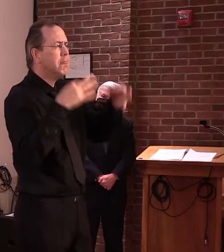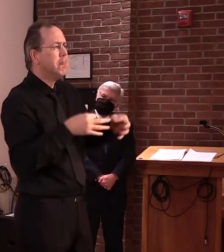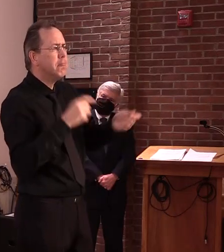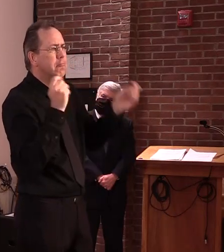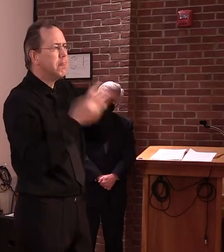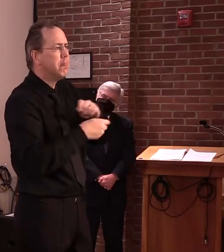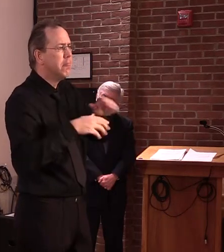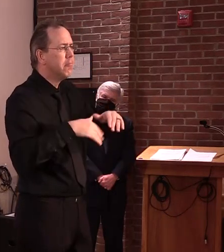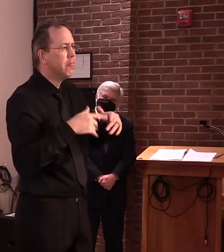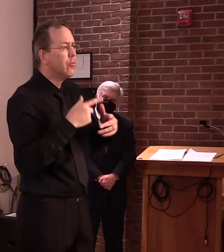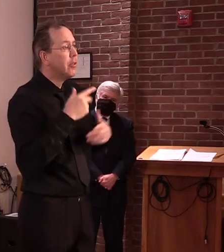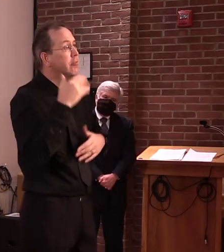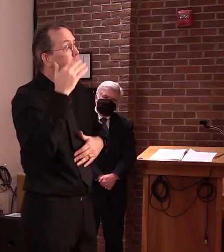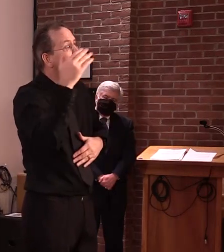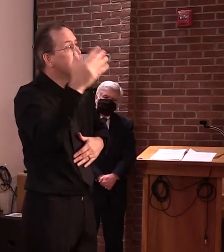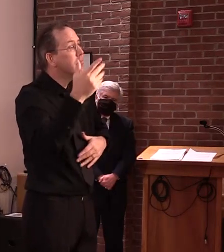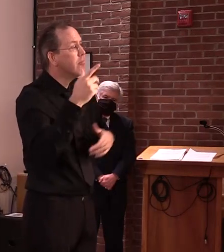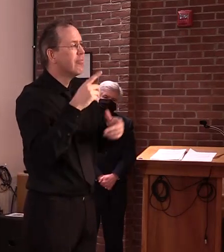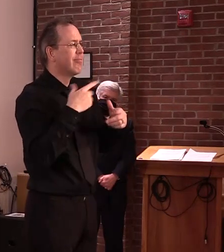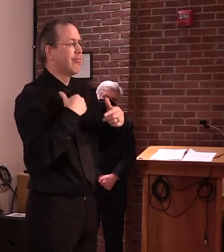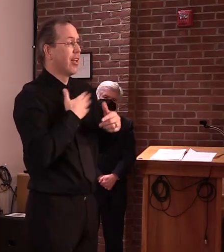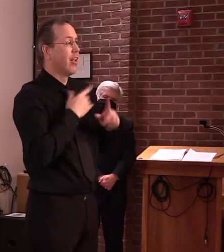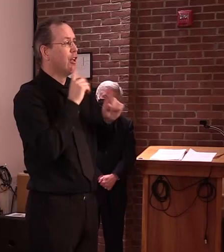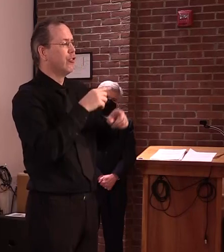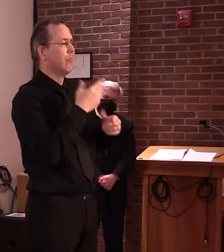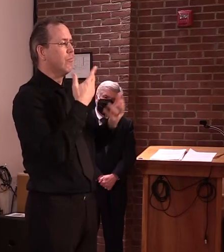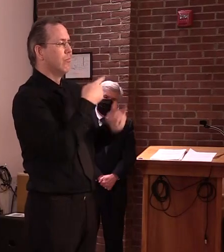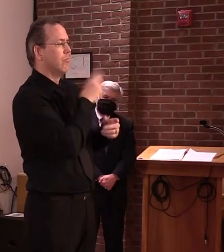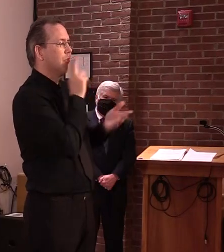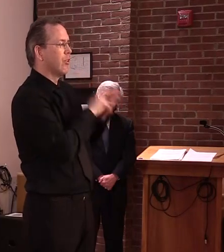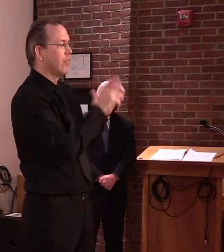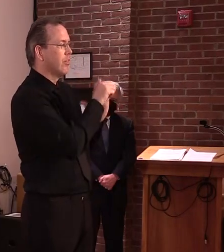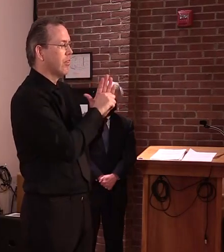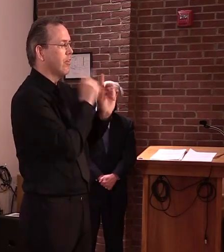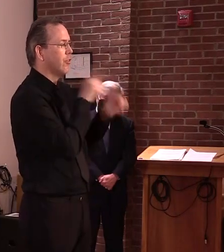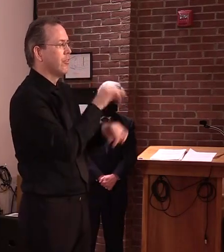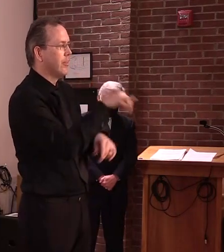the, uh, Secretary of State. Thank you. Guy Cage.